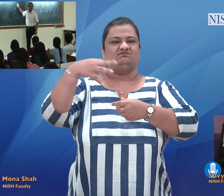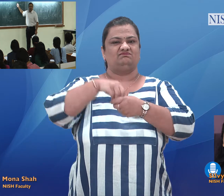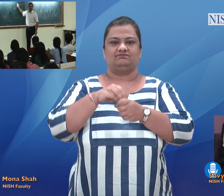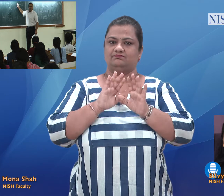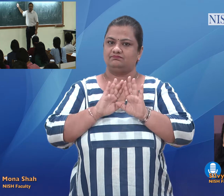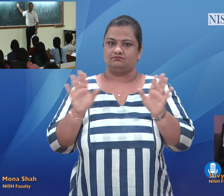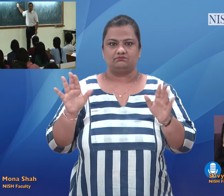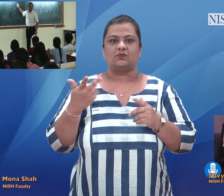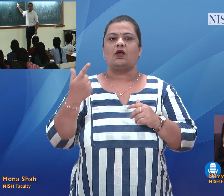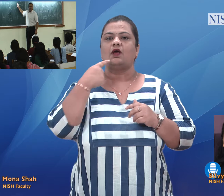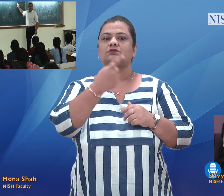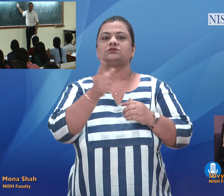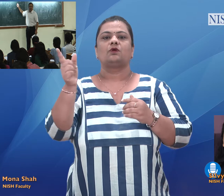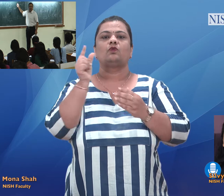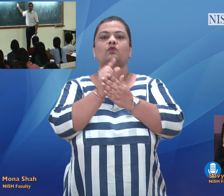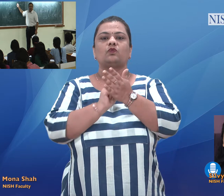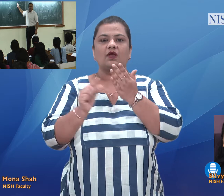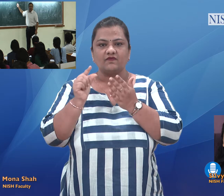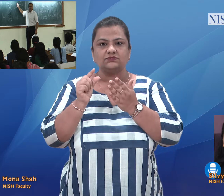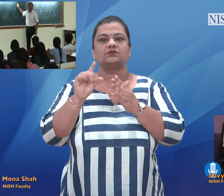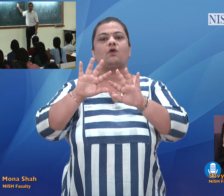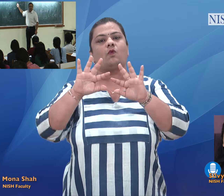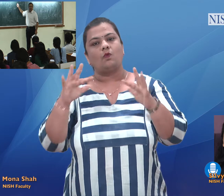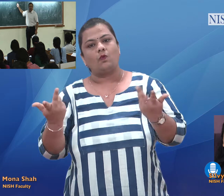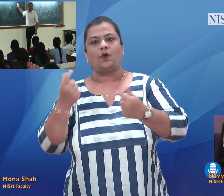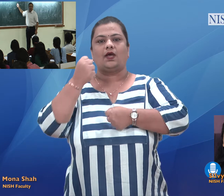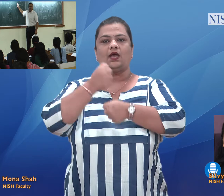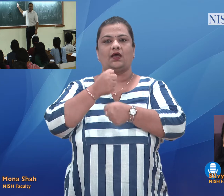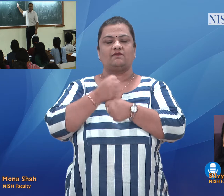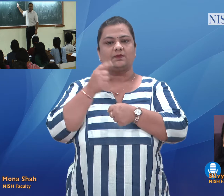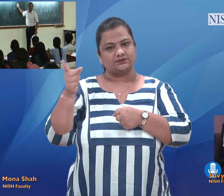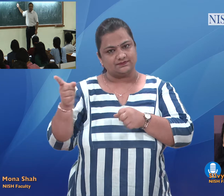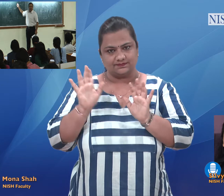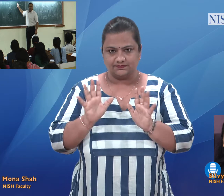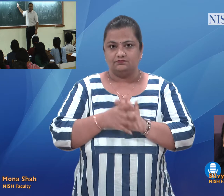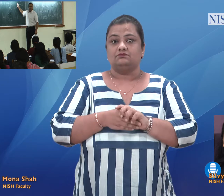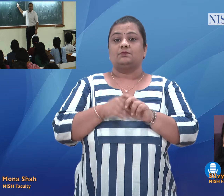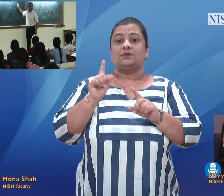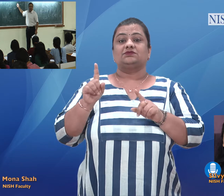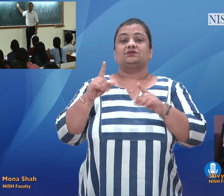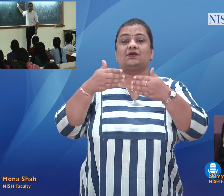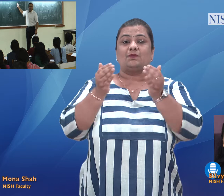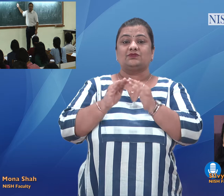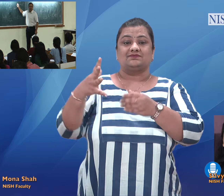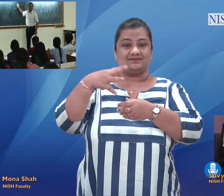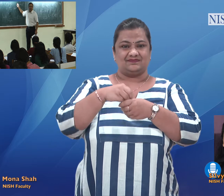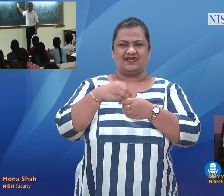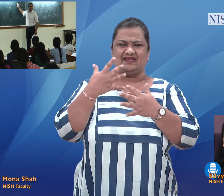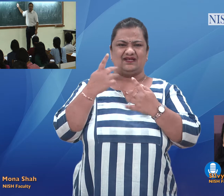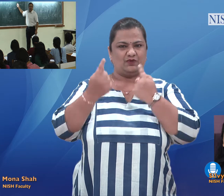The teachers' associations will not be allowed to seek the assistance of any political party or organisation to represent